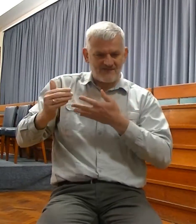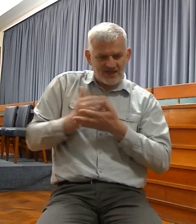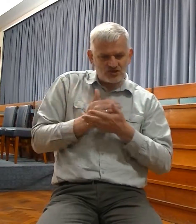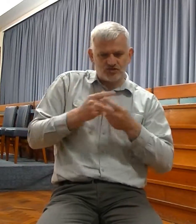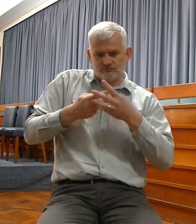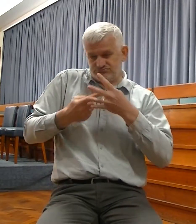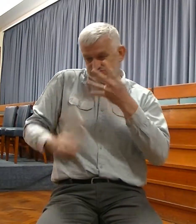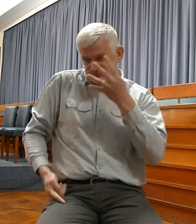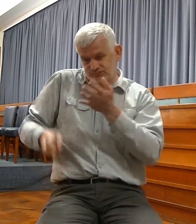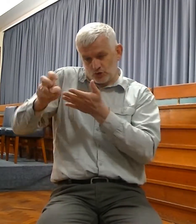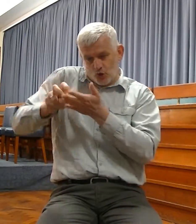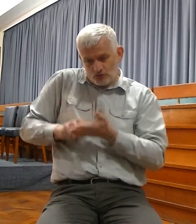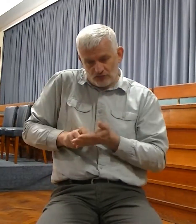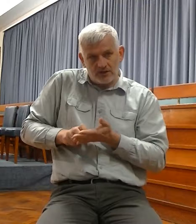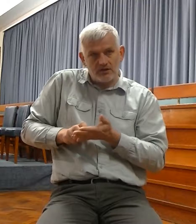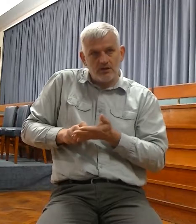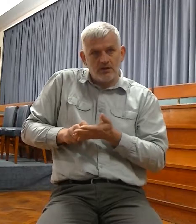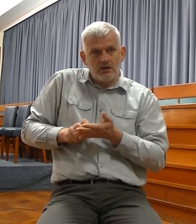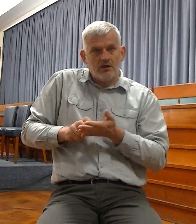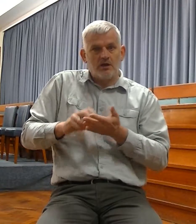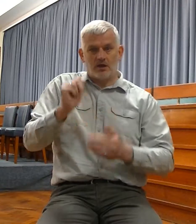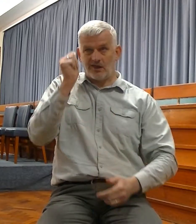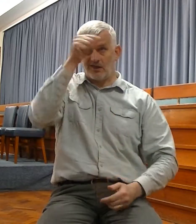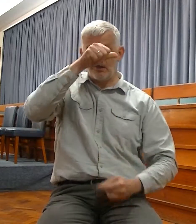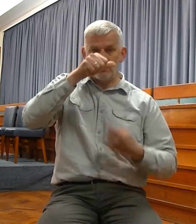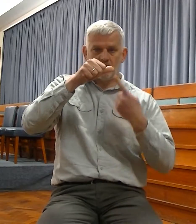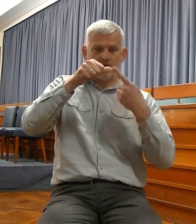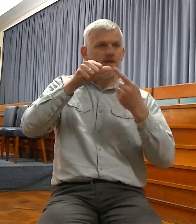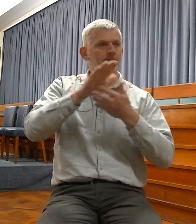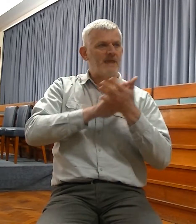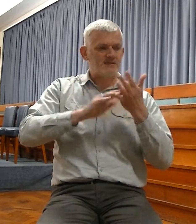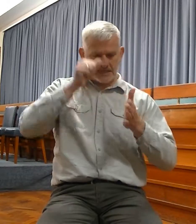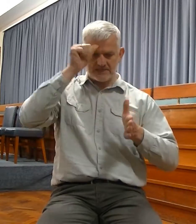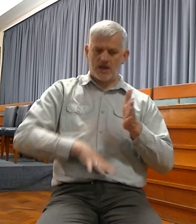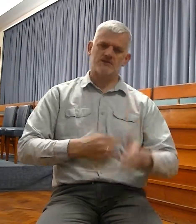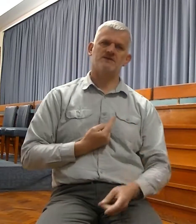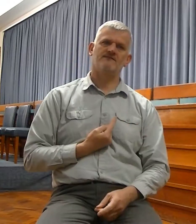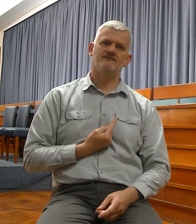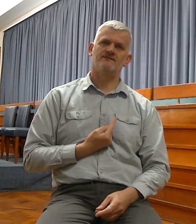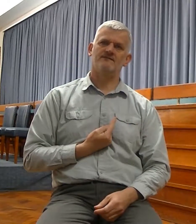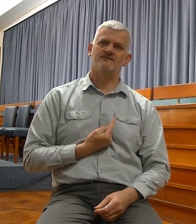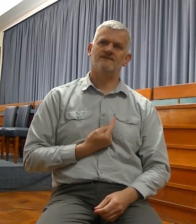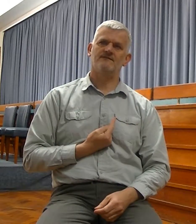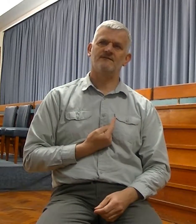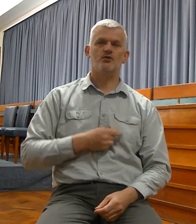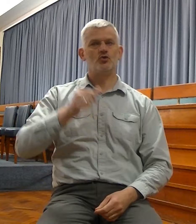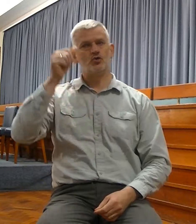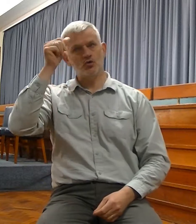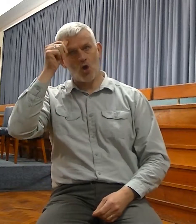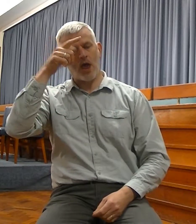them and experience them. That's the sense of verse 15. And then in verse 16, when this